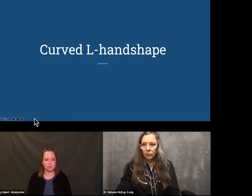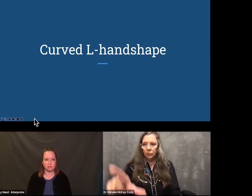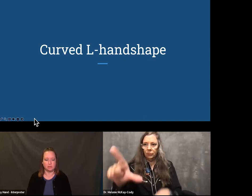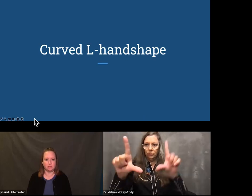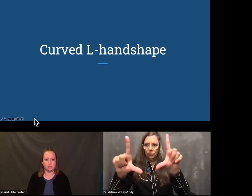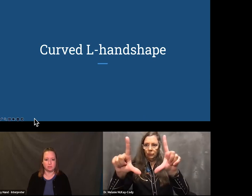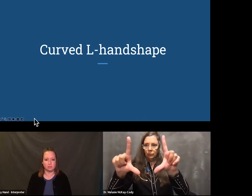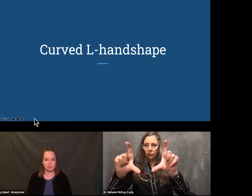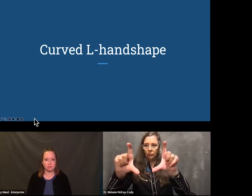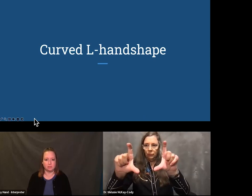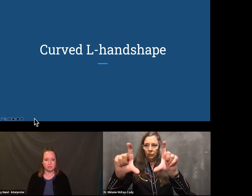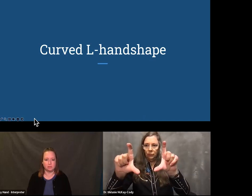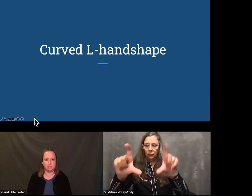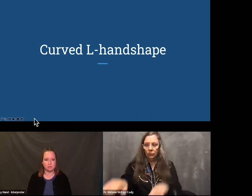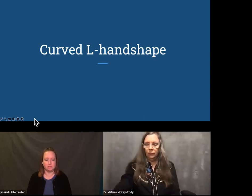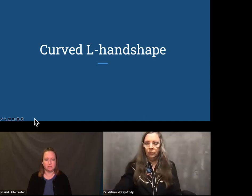eat?